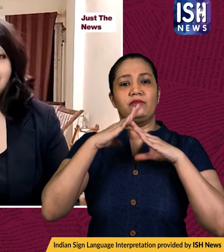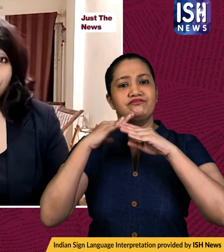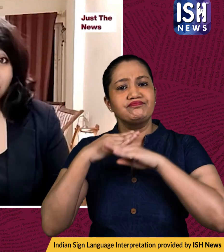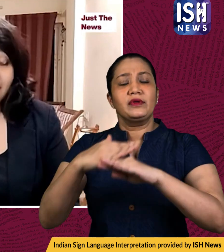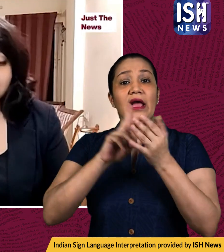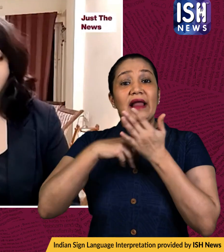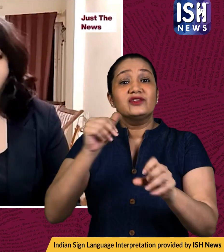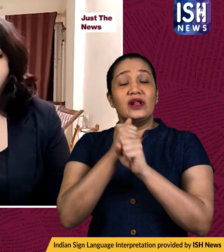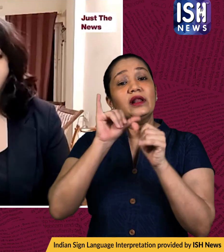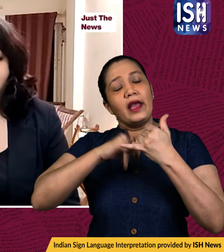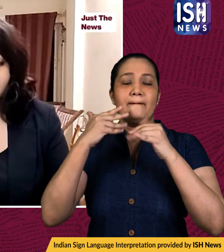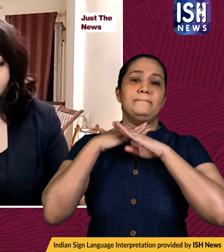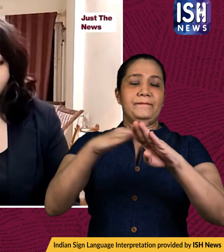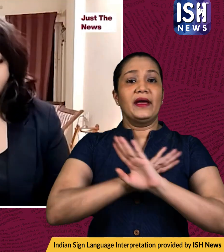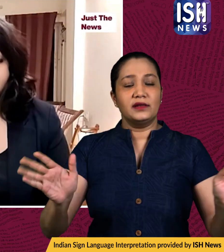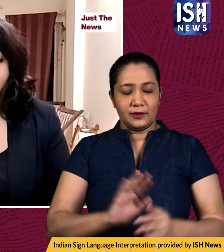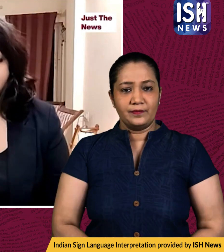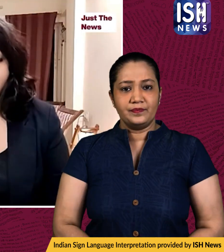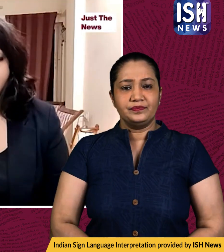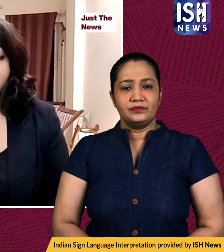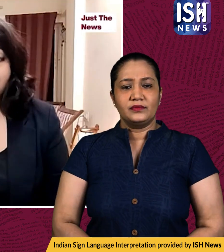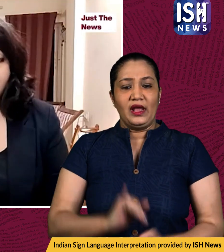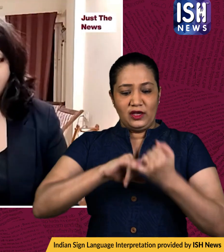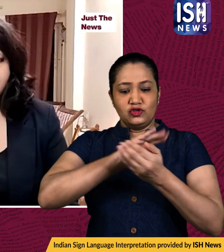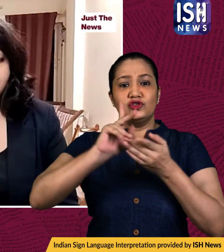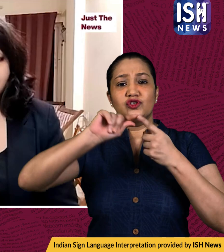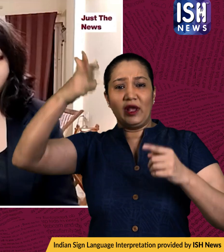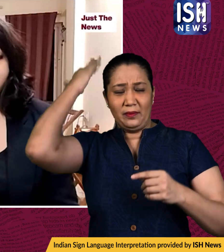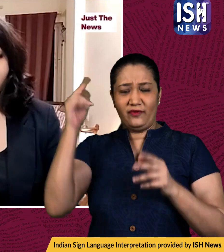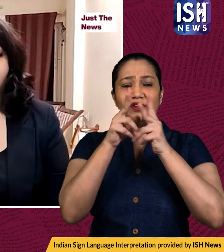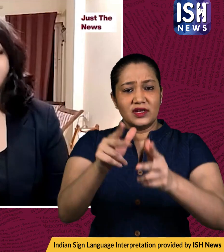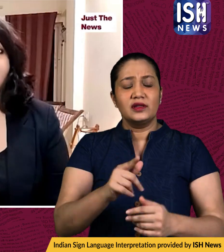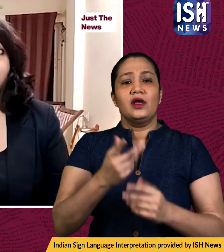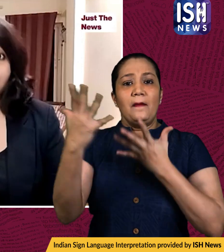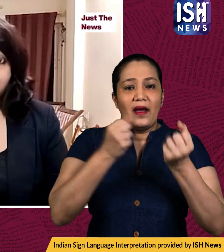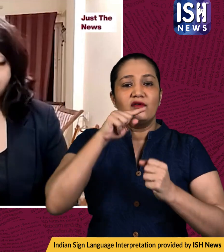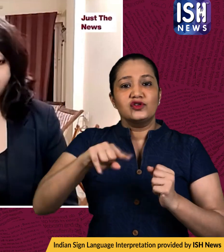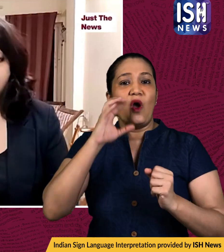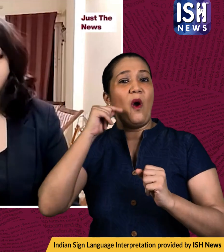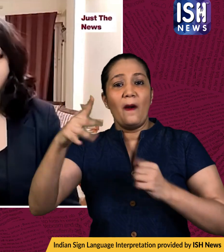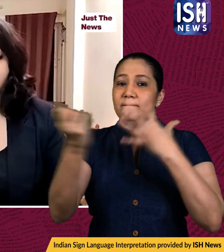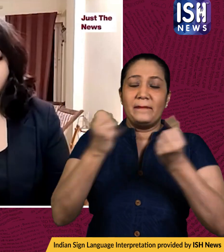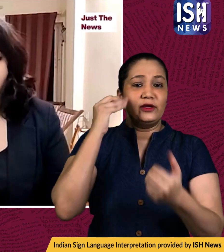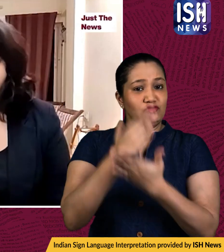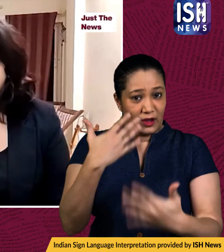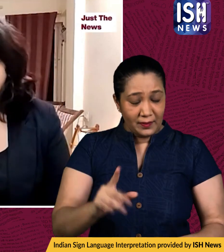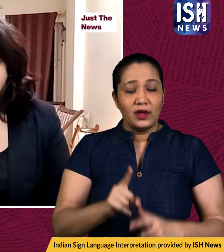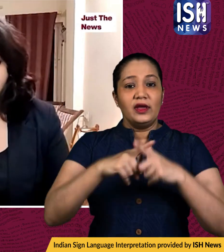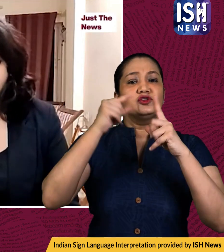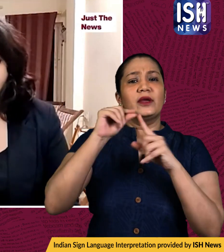natural gas now earlier energy giant shell had said that it would stop buying russian crude jp morgan estimated